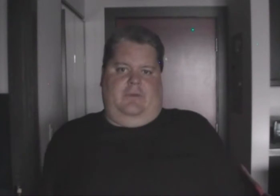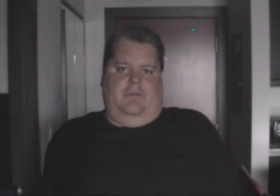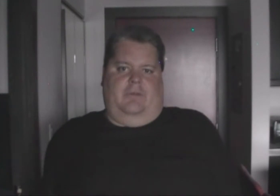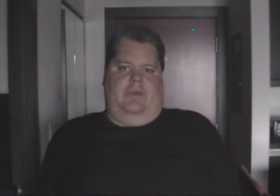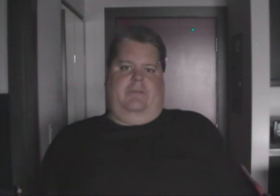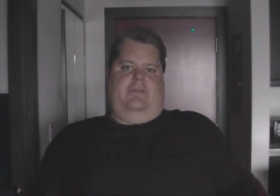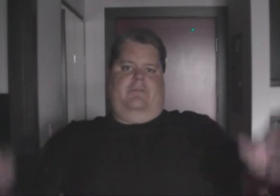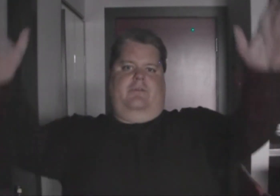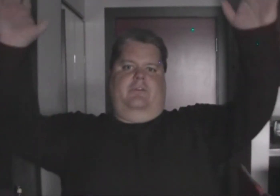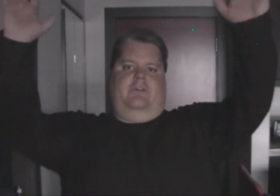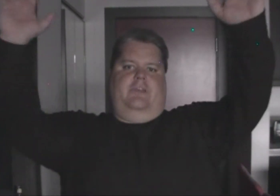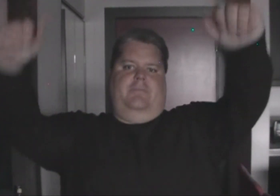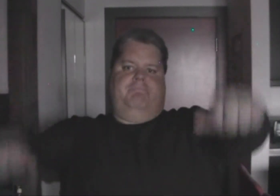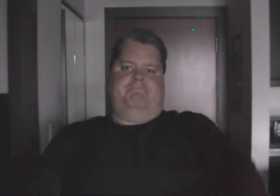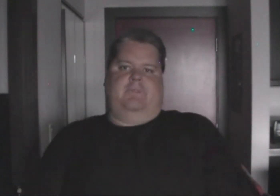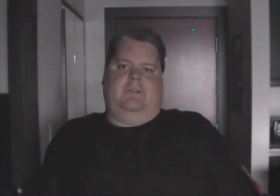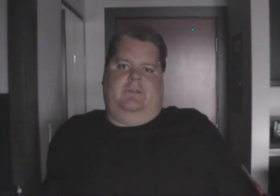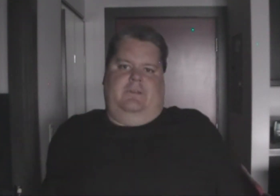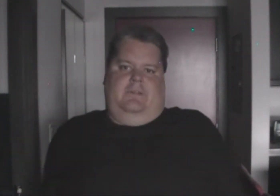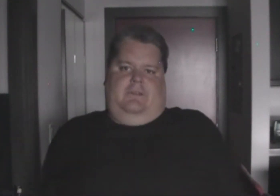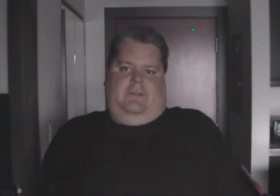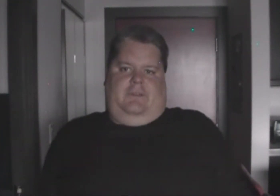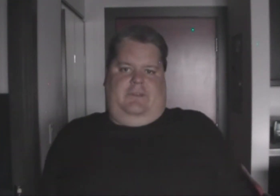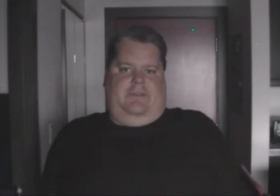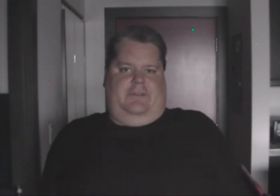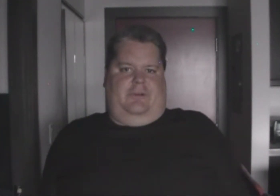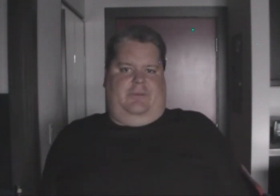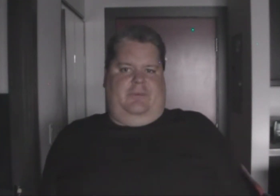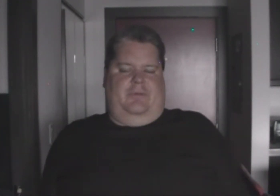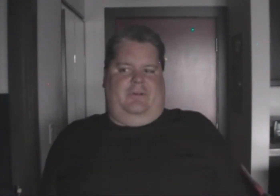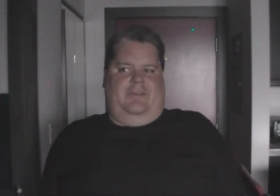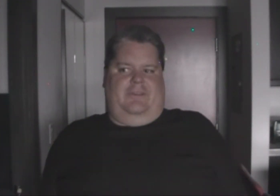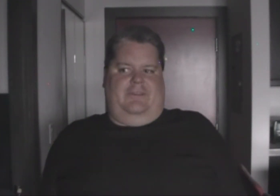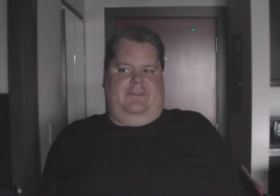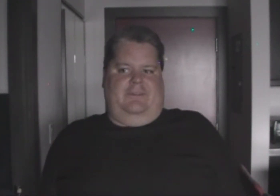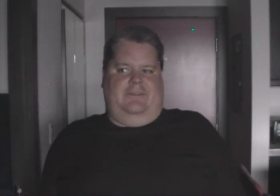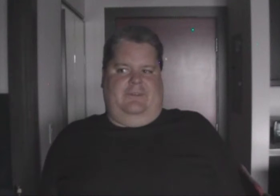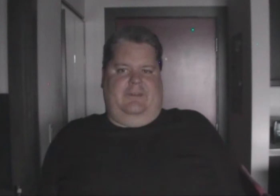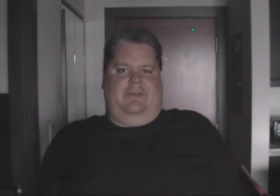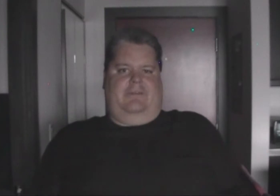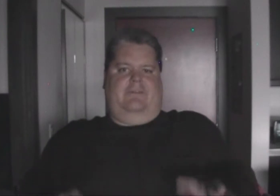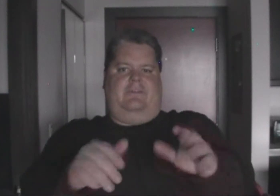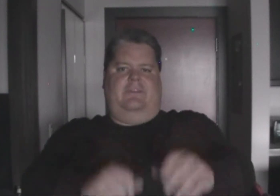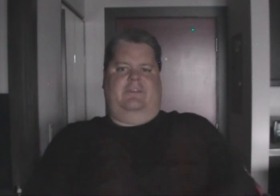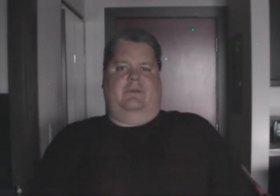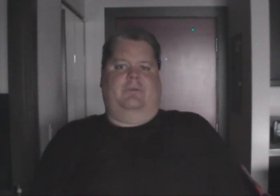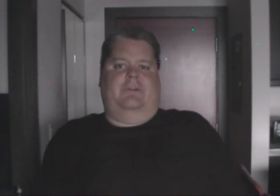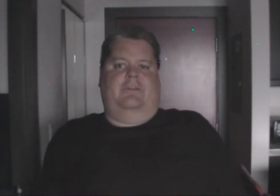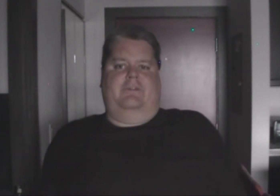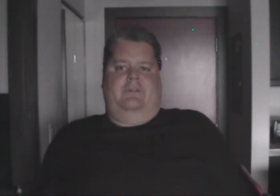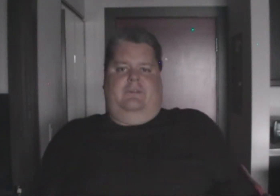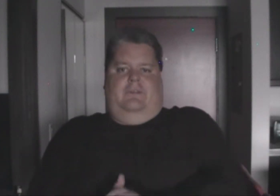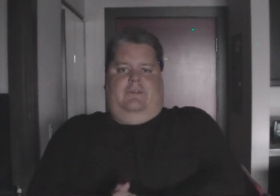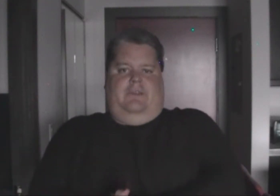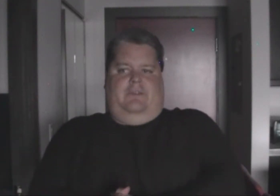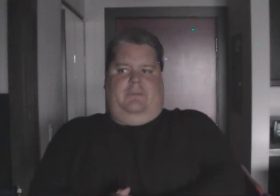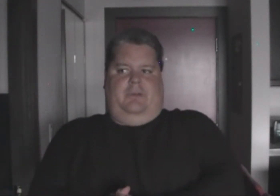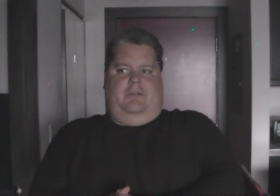over, and you win, and everyone's good again, and then I just always remember all that, ah, oh yeah, the Koopa kids, they apparently,